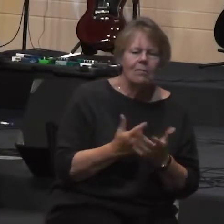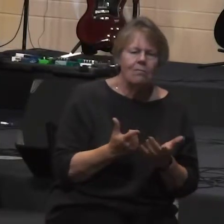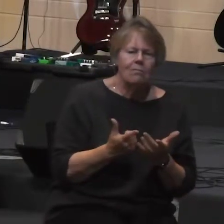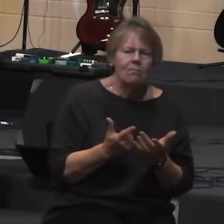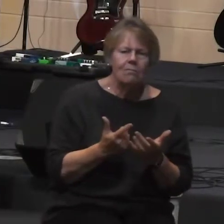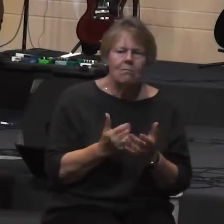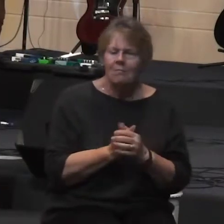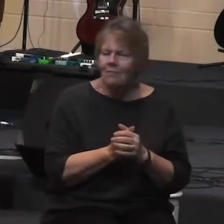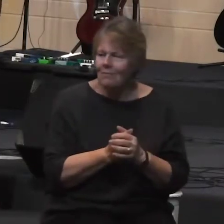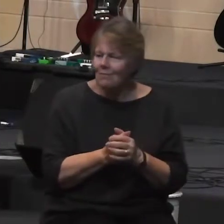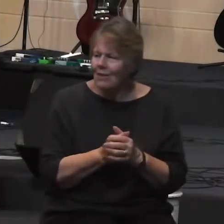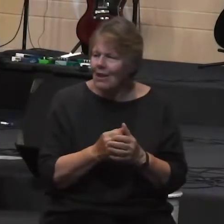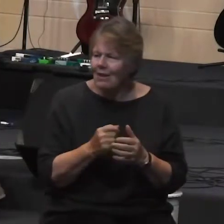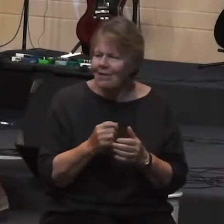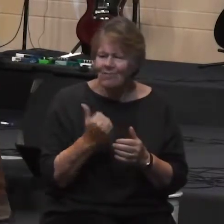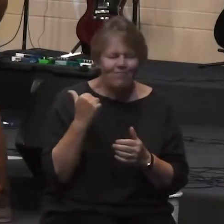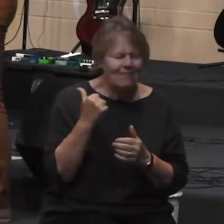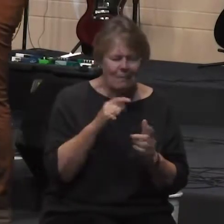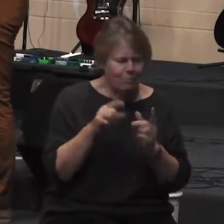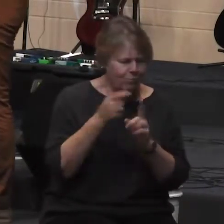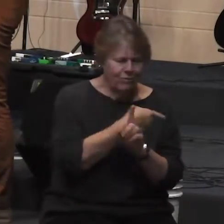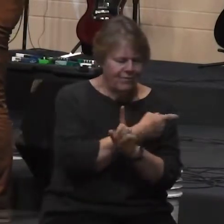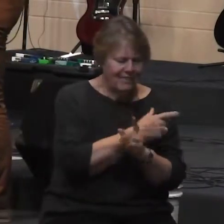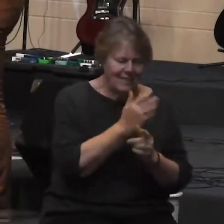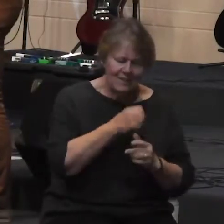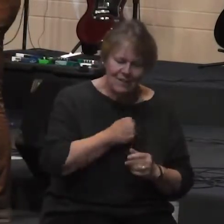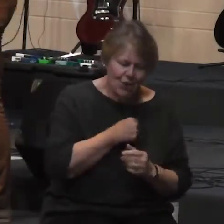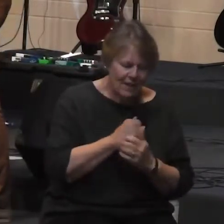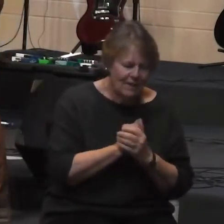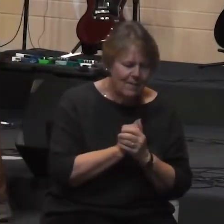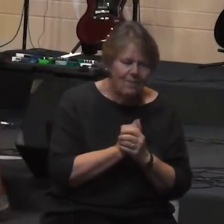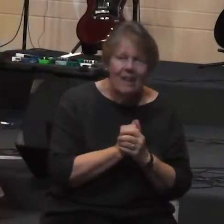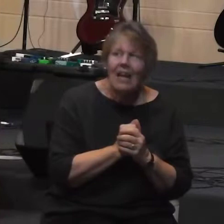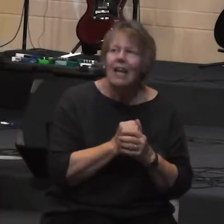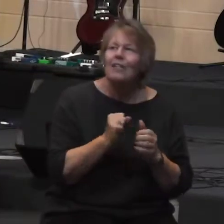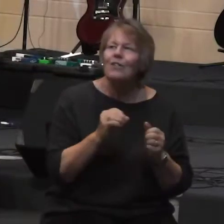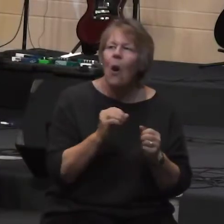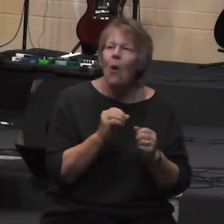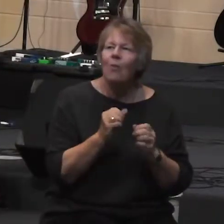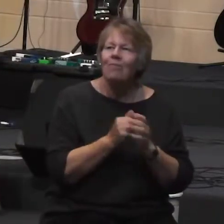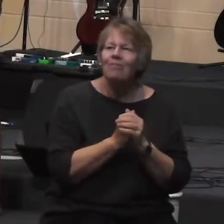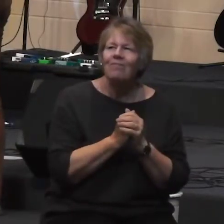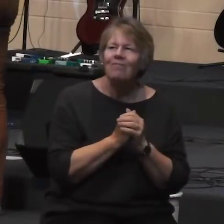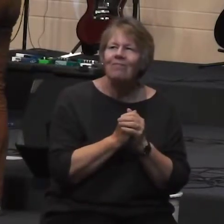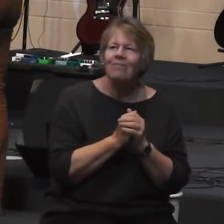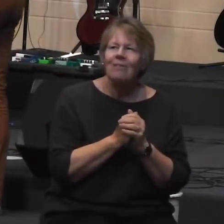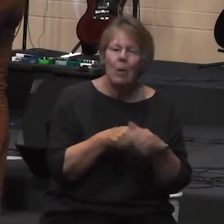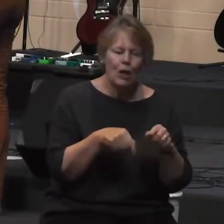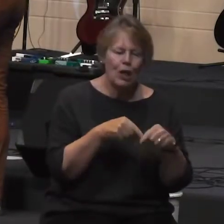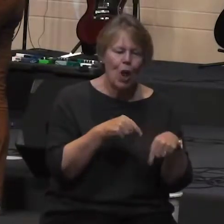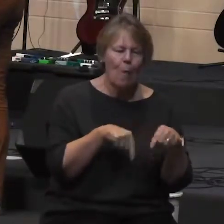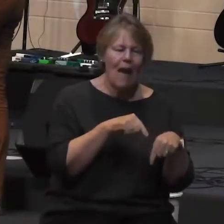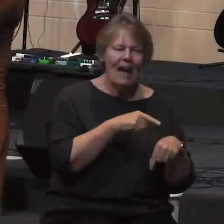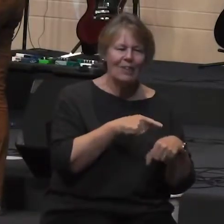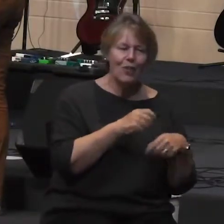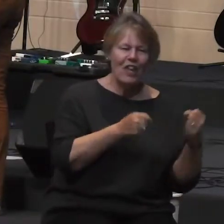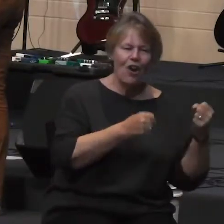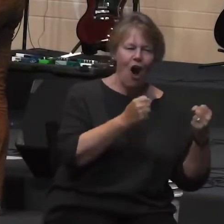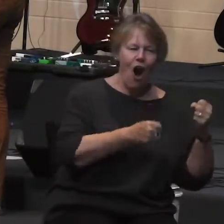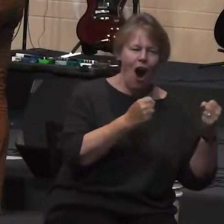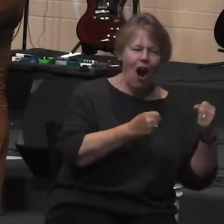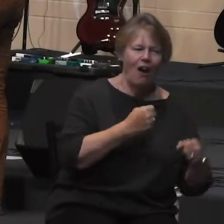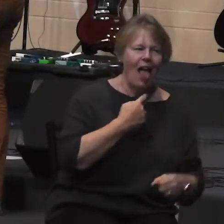that a problem? So, the first part. Oh, there's the car again. Let's just go back and, ah, man.